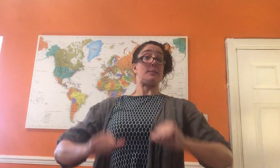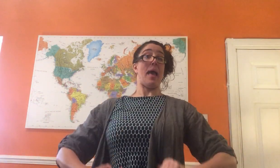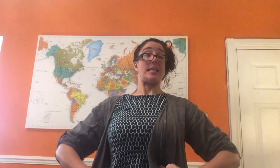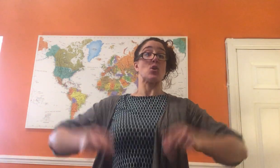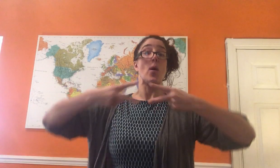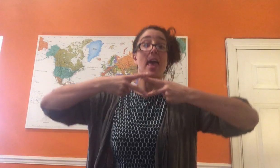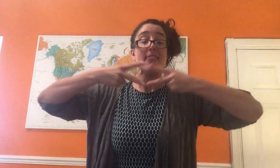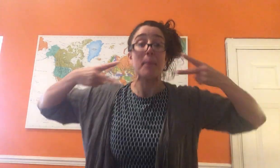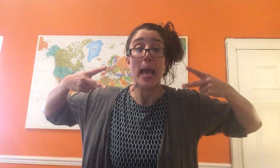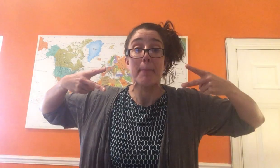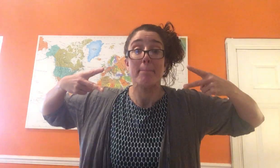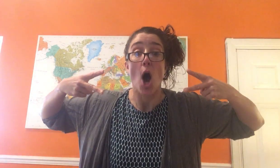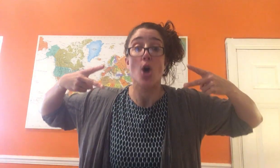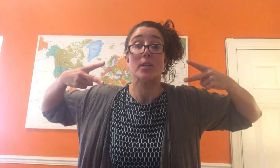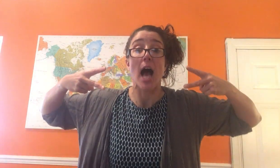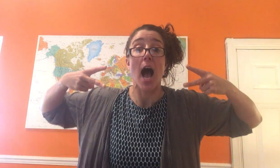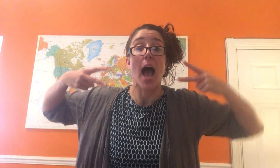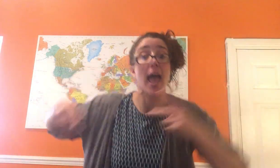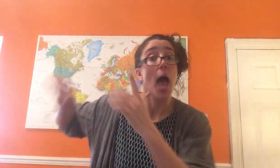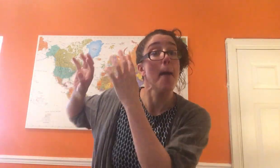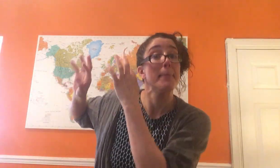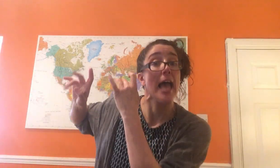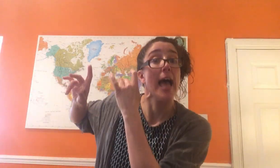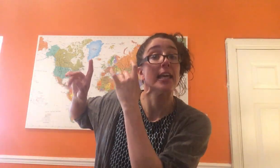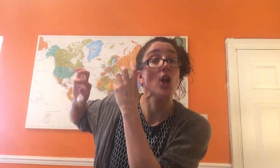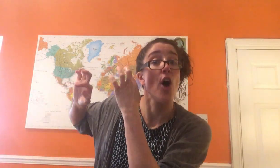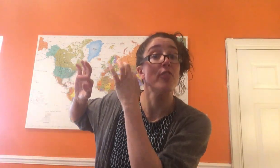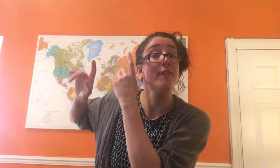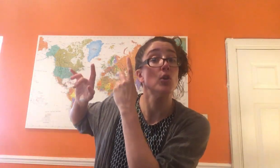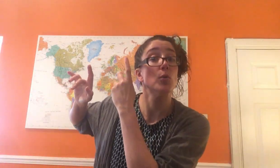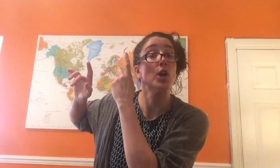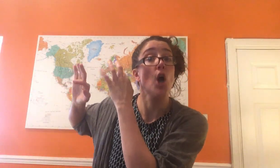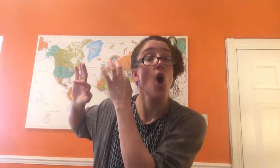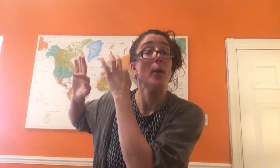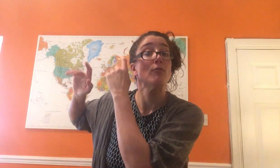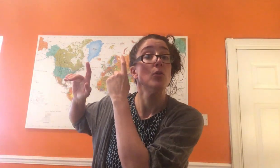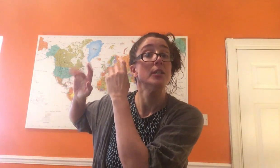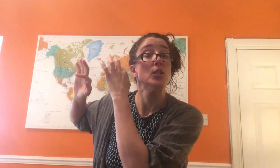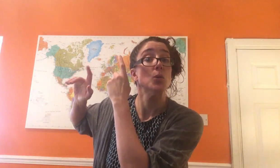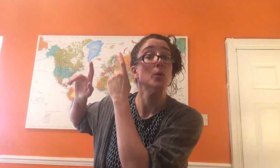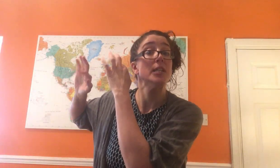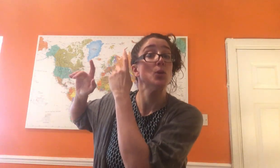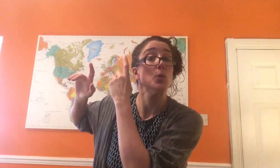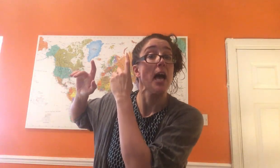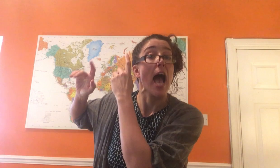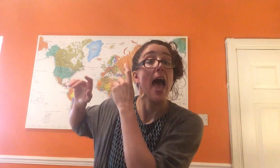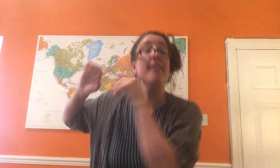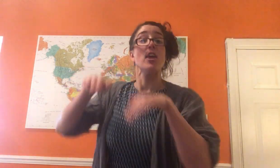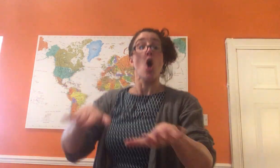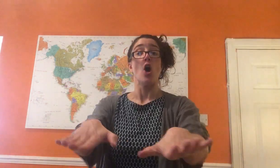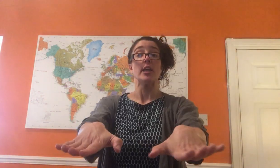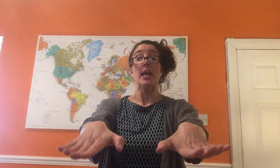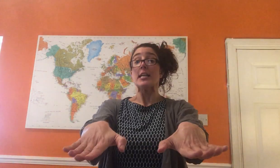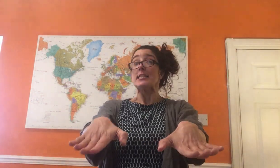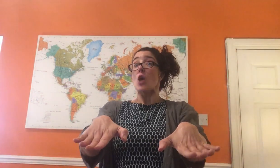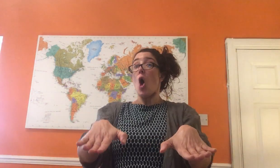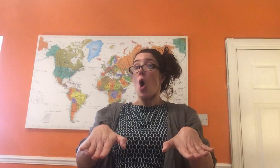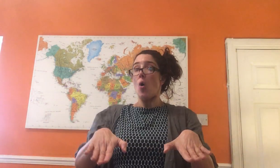his best with a big bow tie. They got a piano going hum-ma-ma-ma around the audience. All